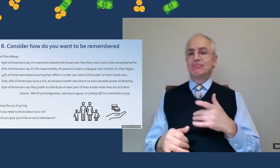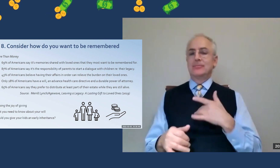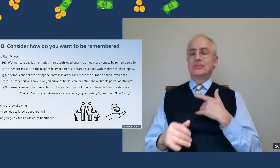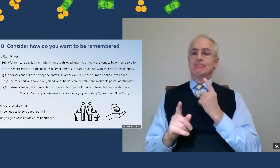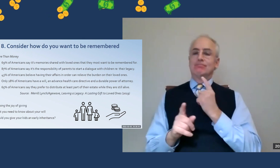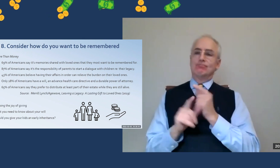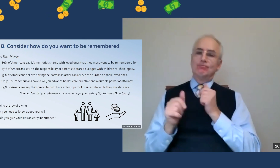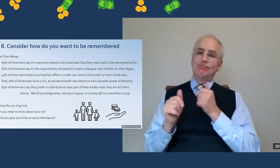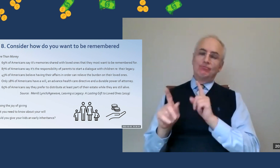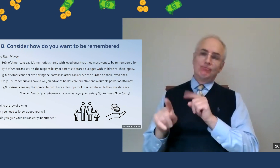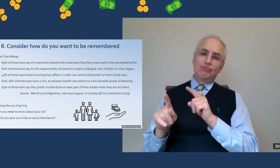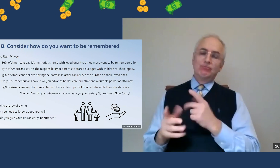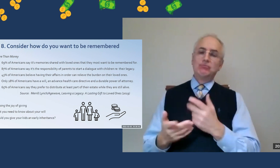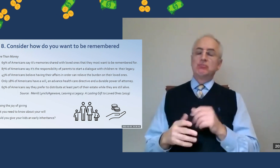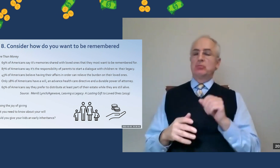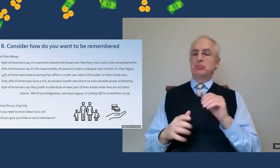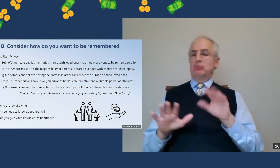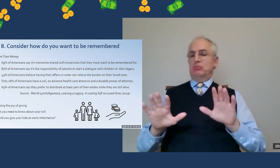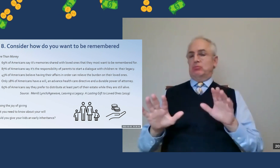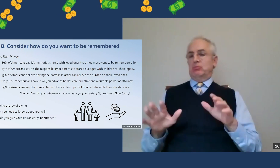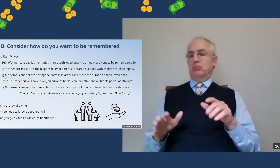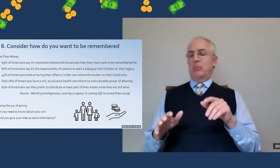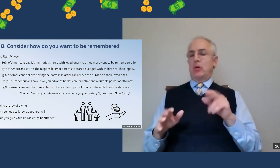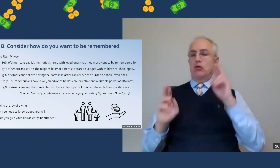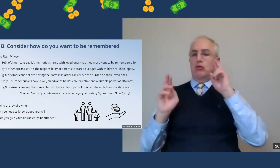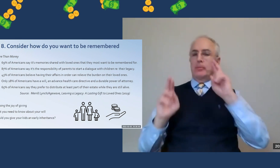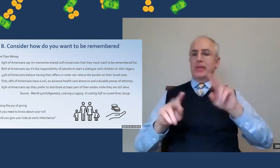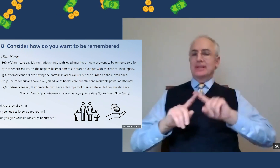Some people like the routine that comes from work.